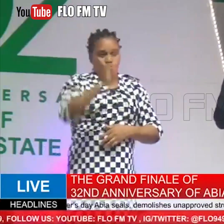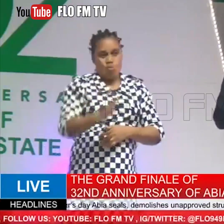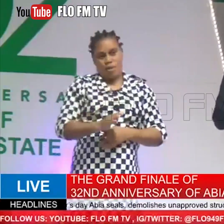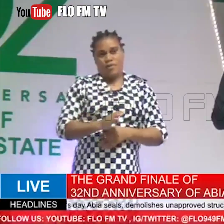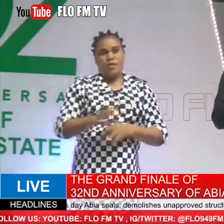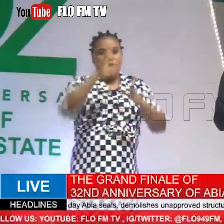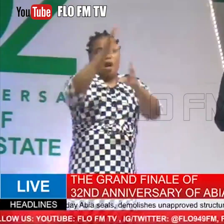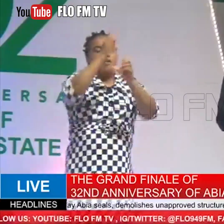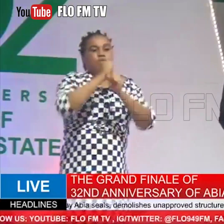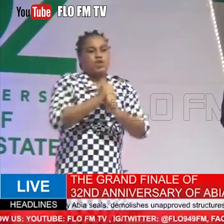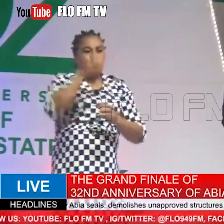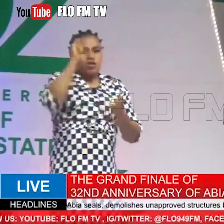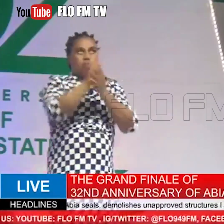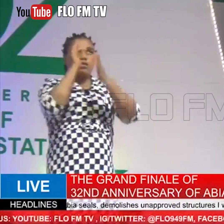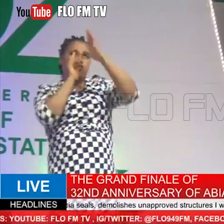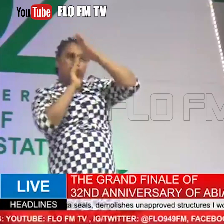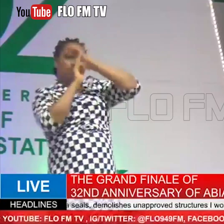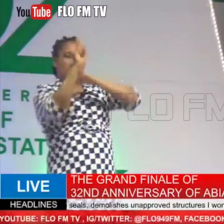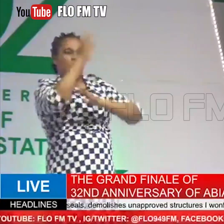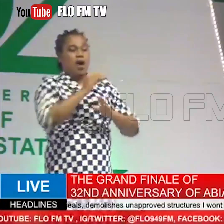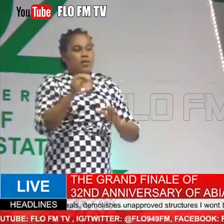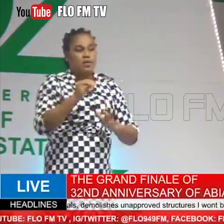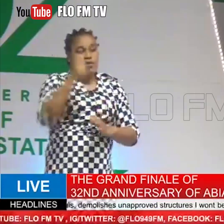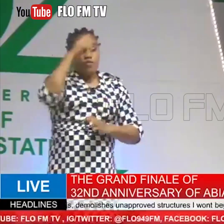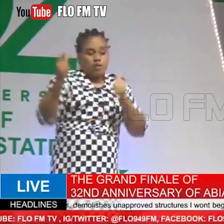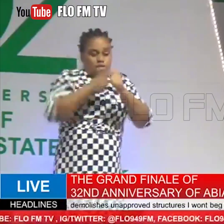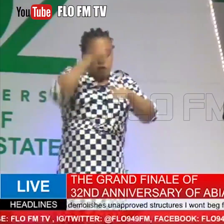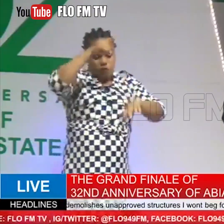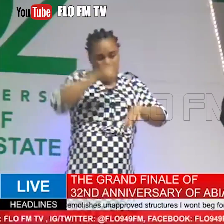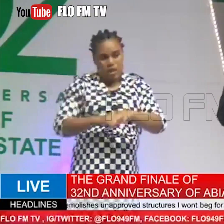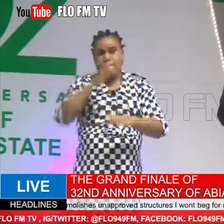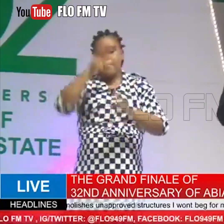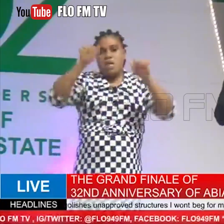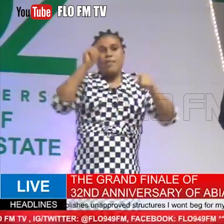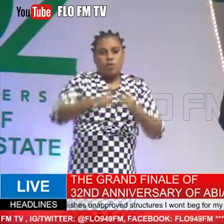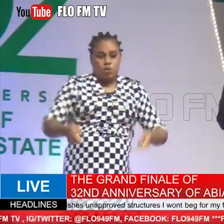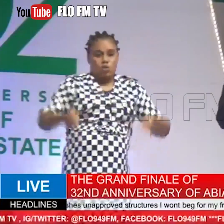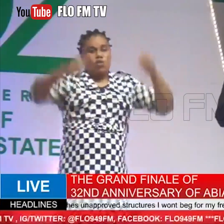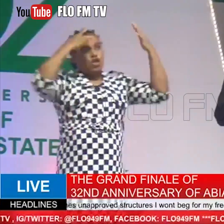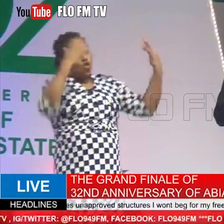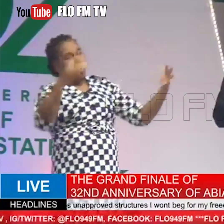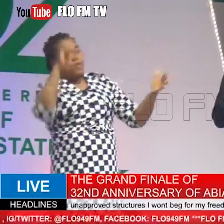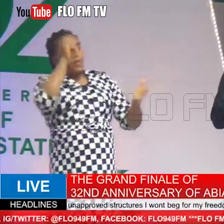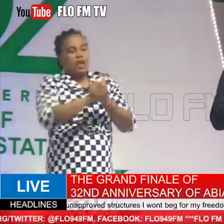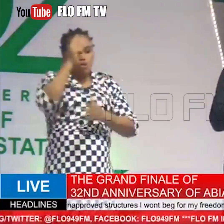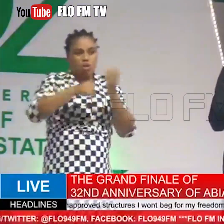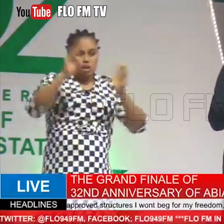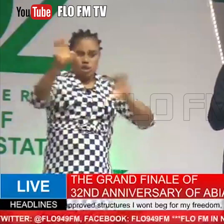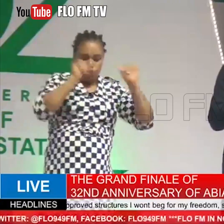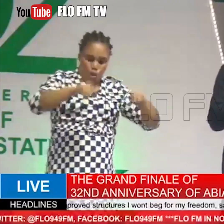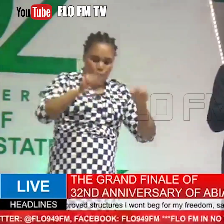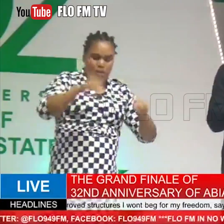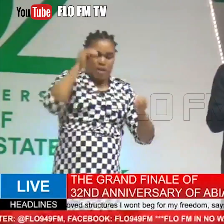achieve that vision and for the first time be able to raise the hope that what is doable